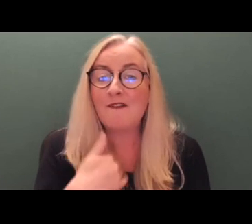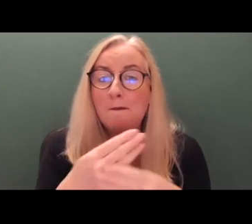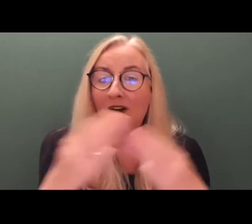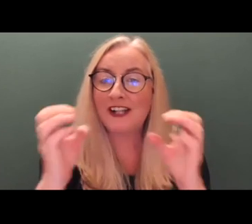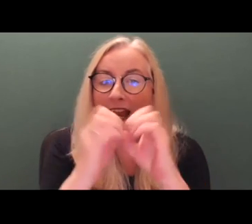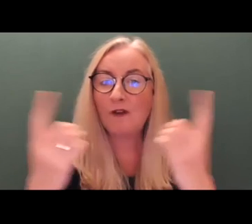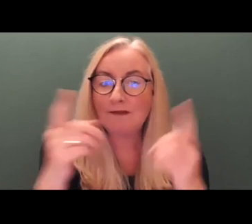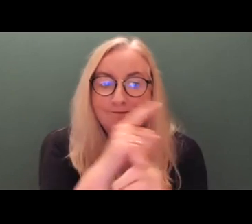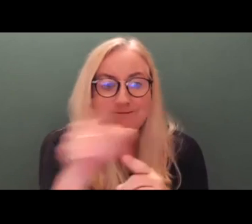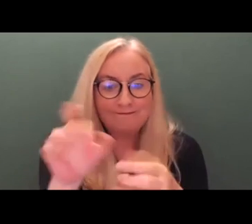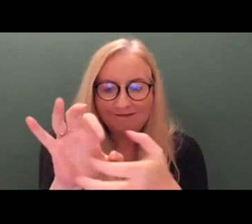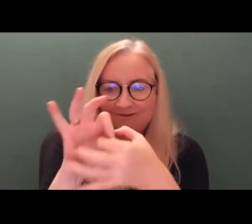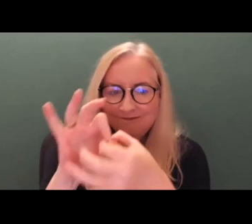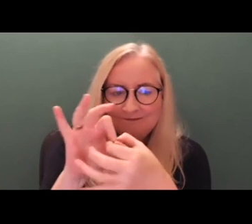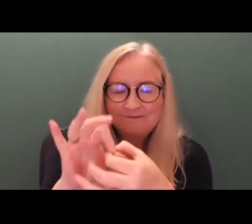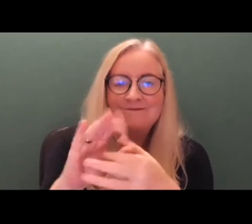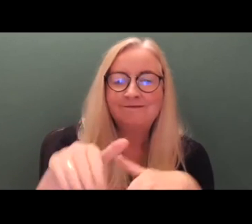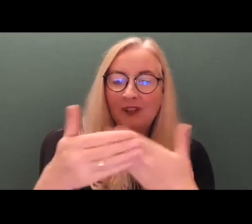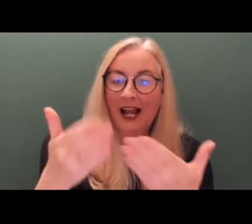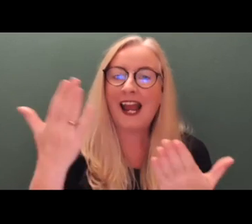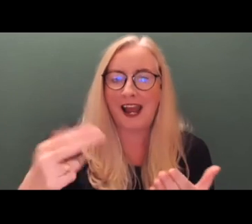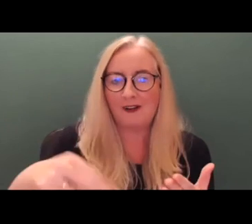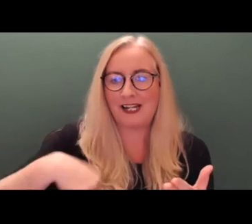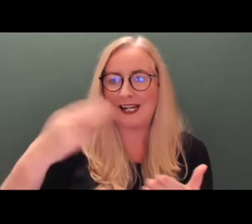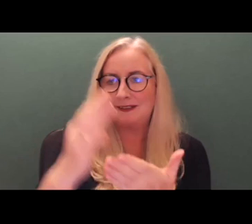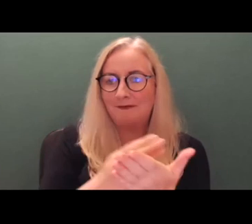for your engagement and questions and we'll move on now to the next session.